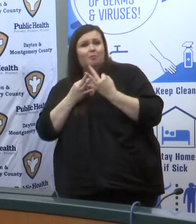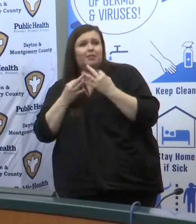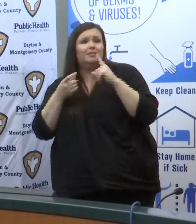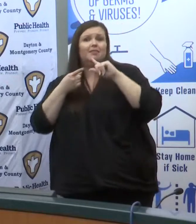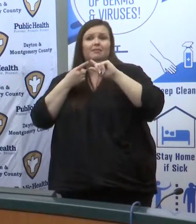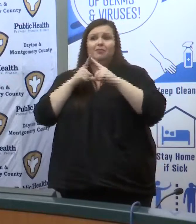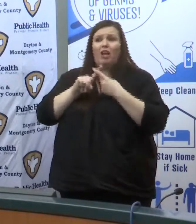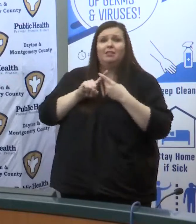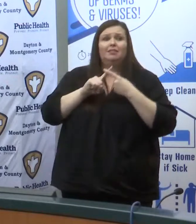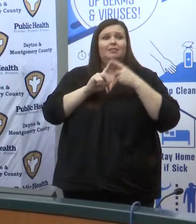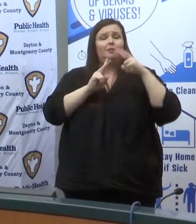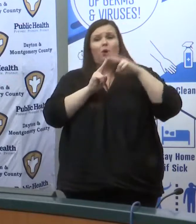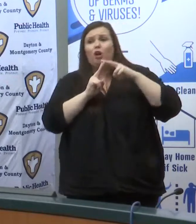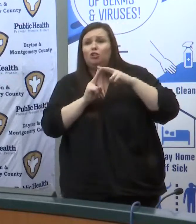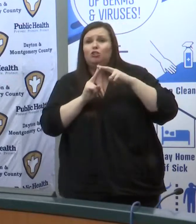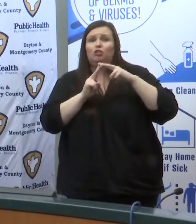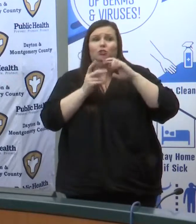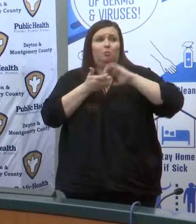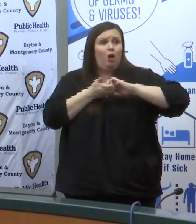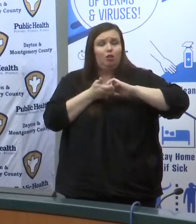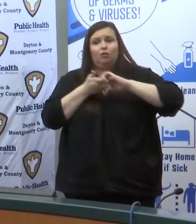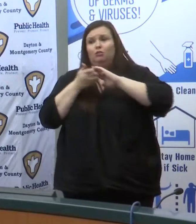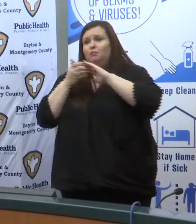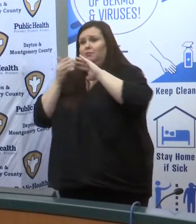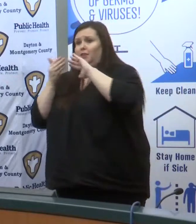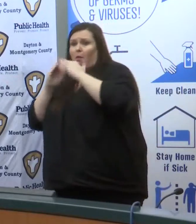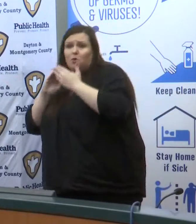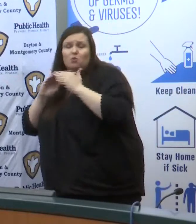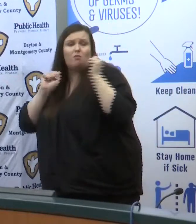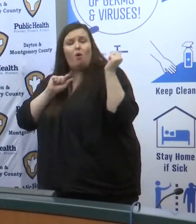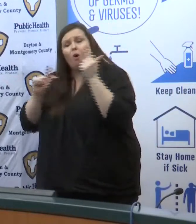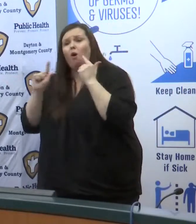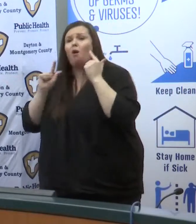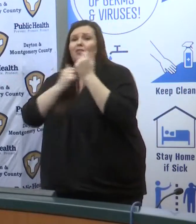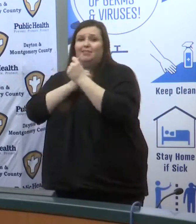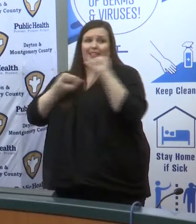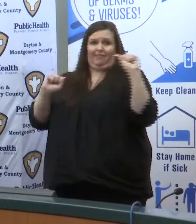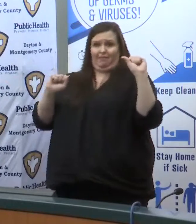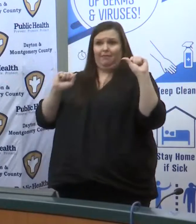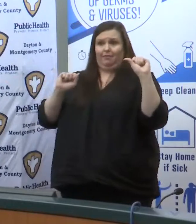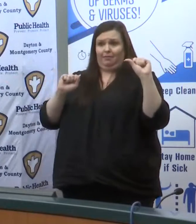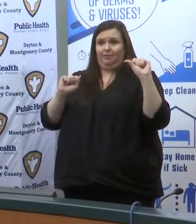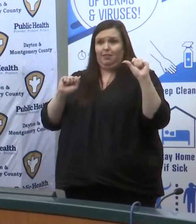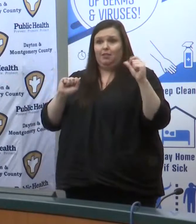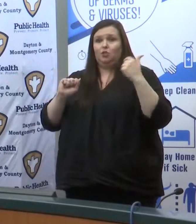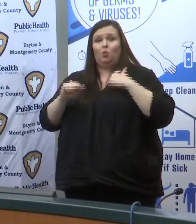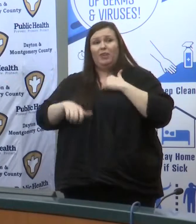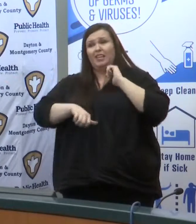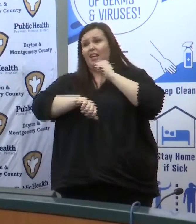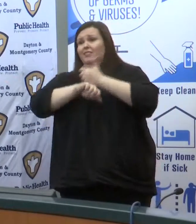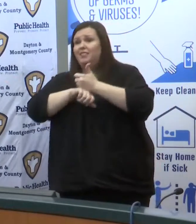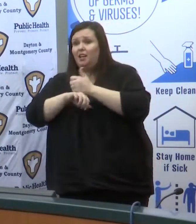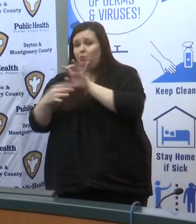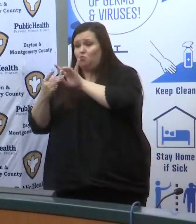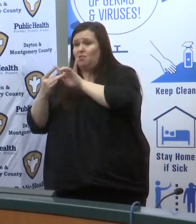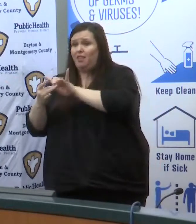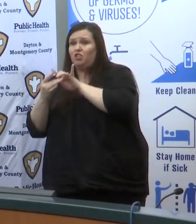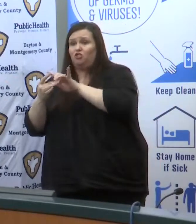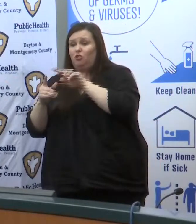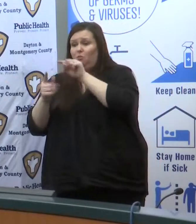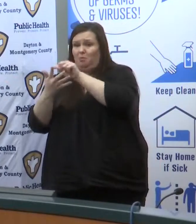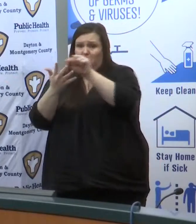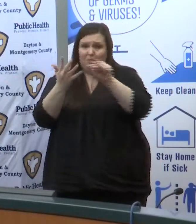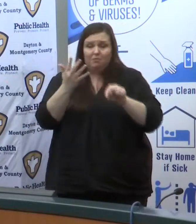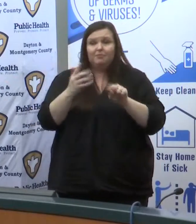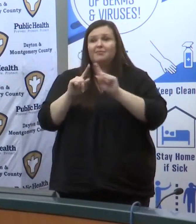our partners and our community and we have pre-established relationships with all of those sectors that I was